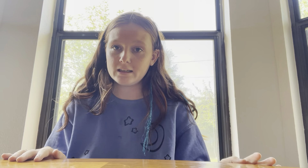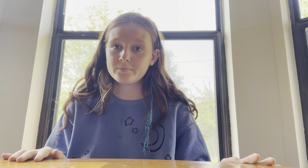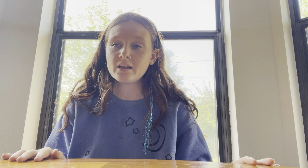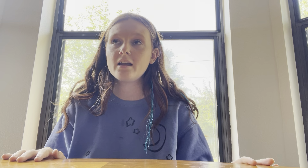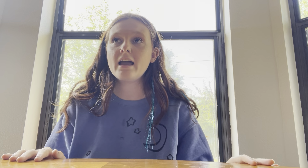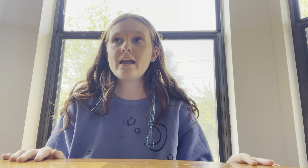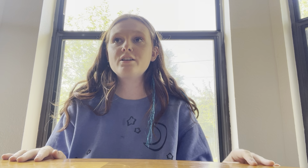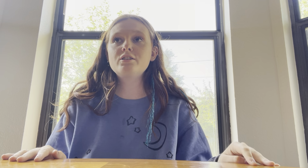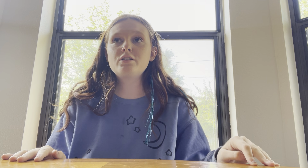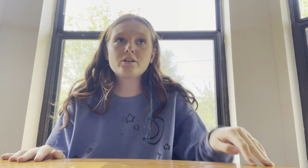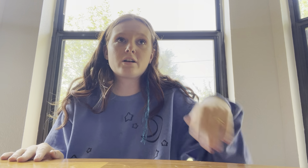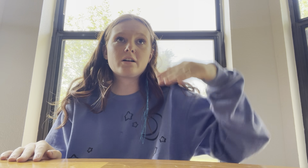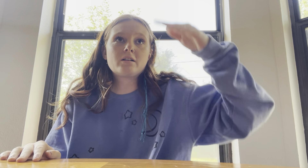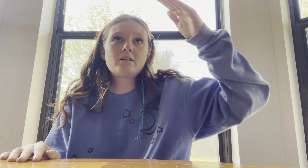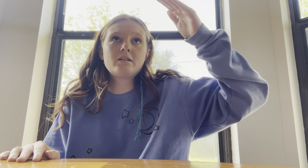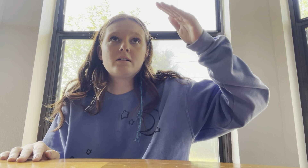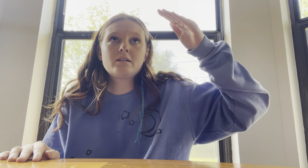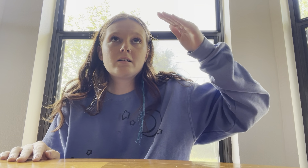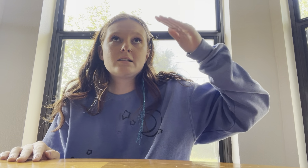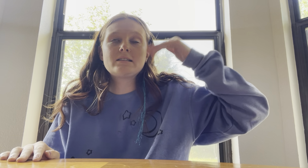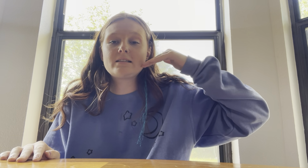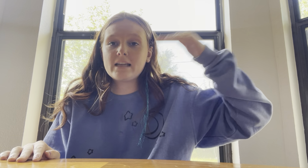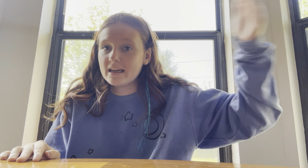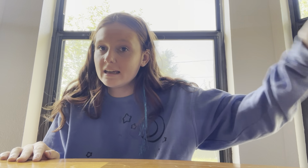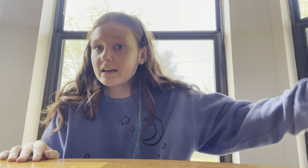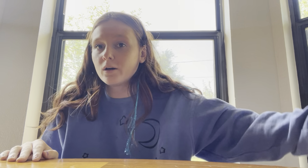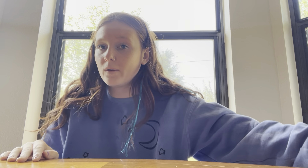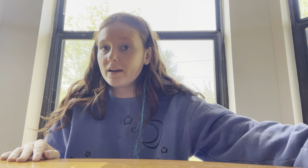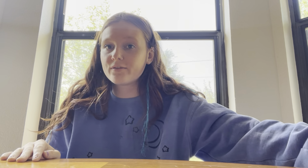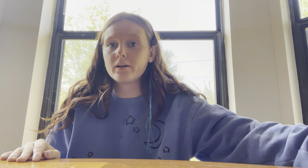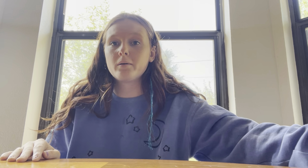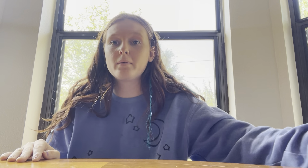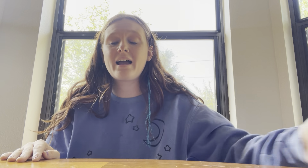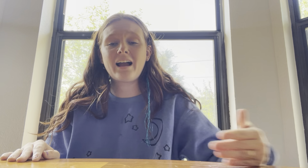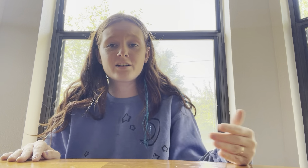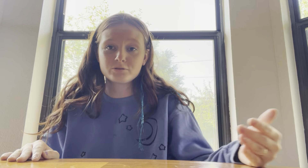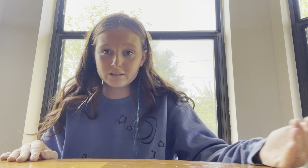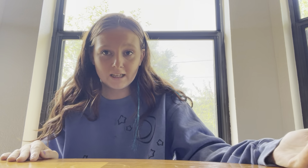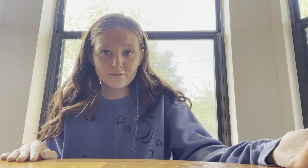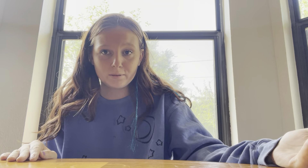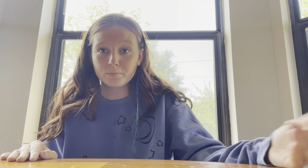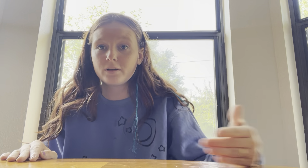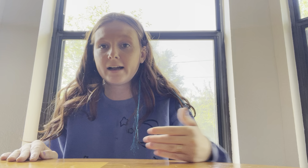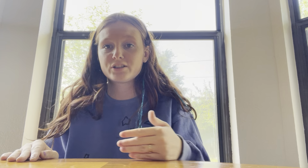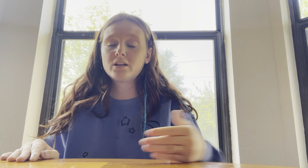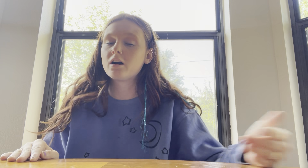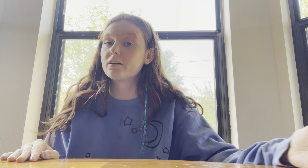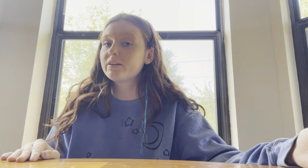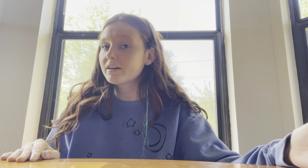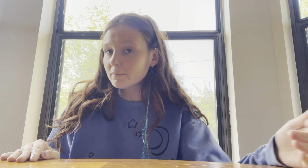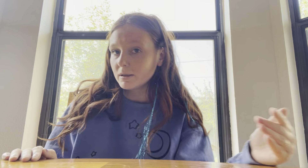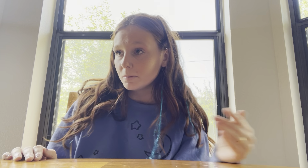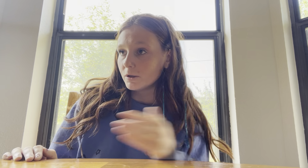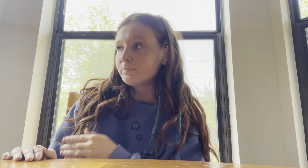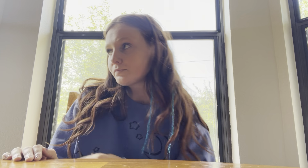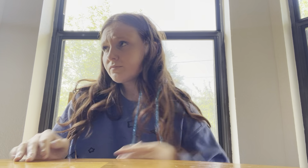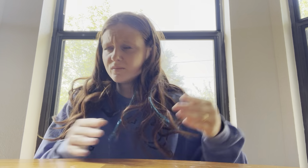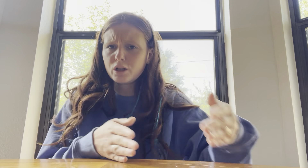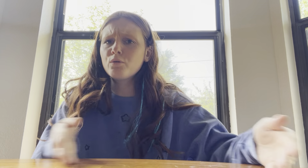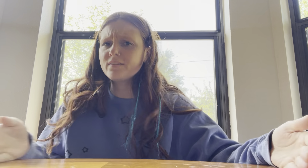And you're taking it away from actual deaf people, actually hard of hearing people who have